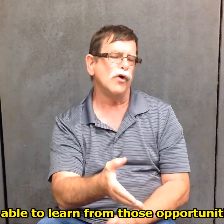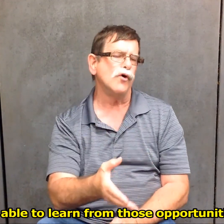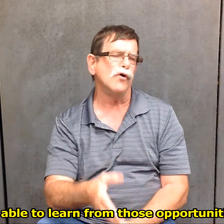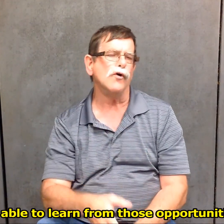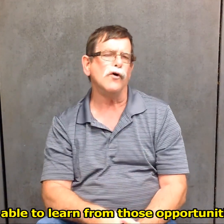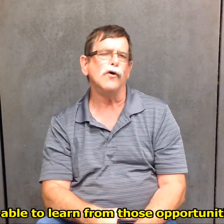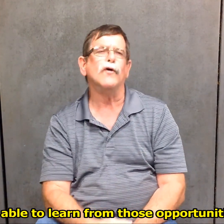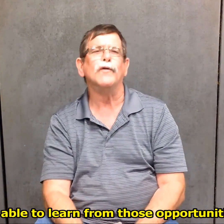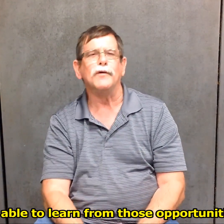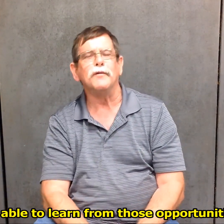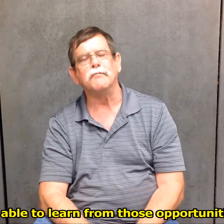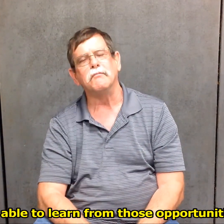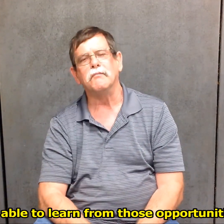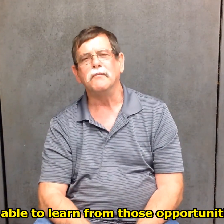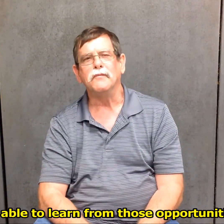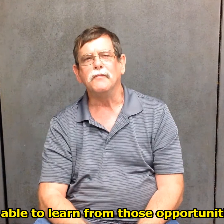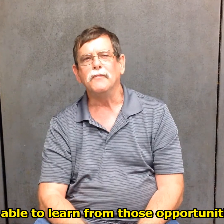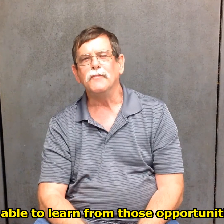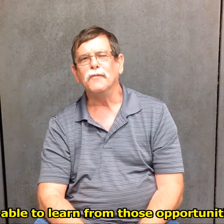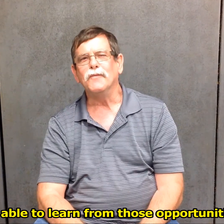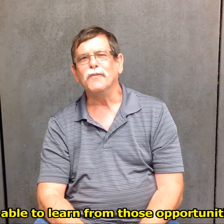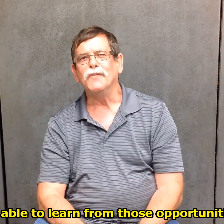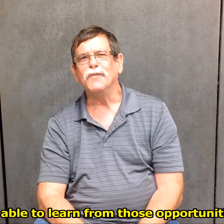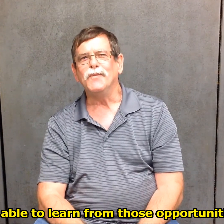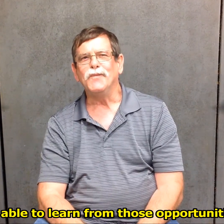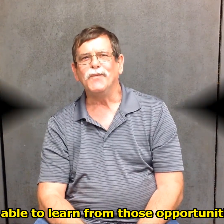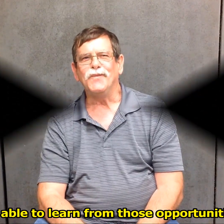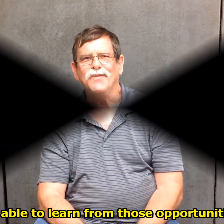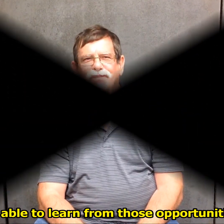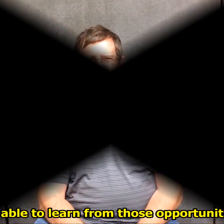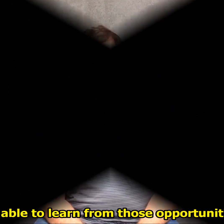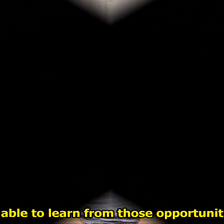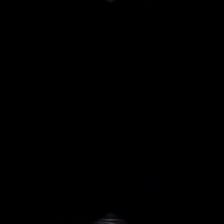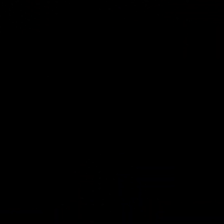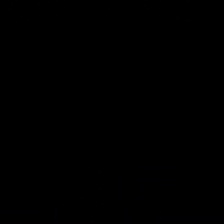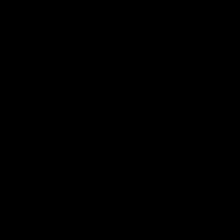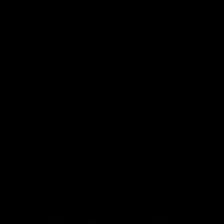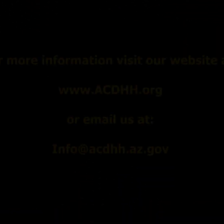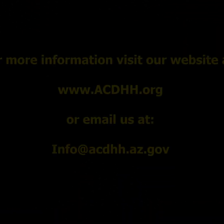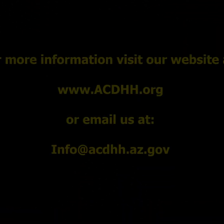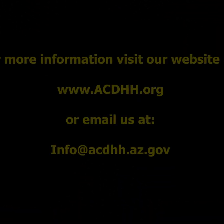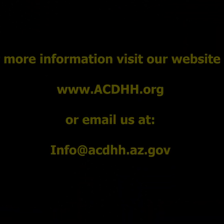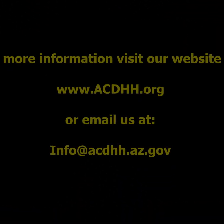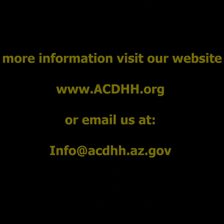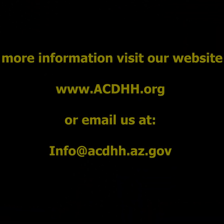I'm able to learn from those opportunities. and a minutes. Bye. Bye. Bye, Bye, You